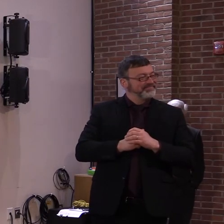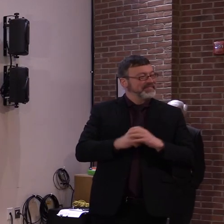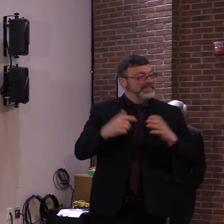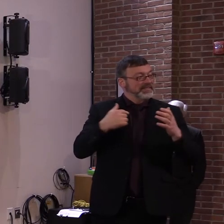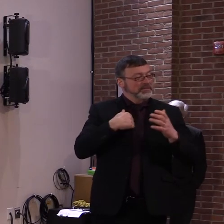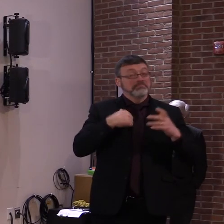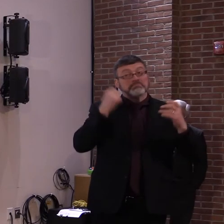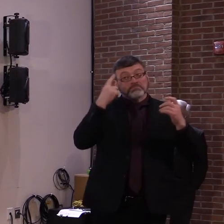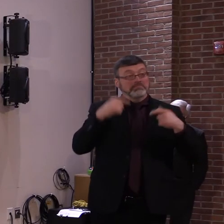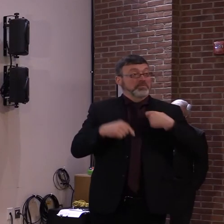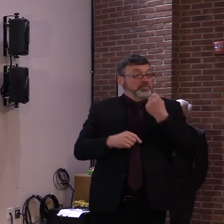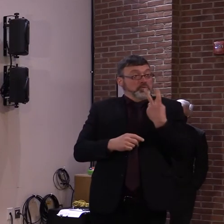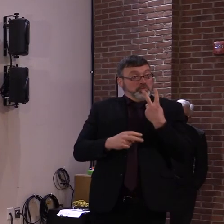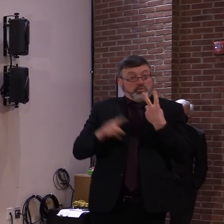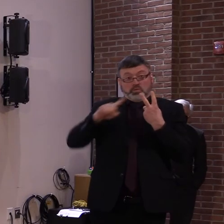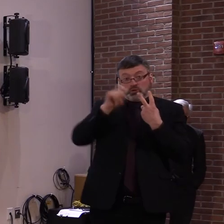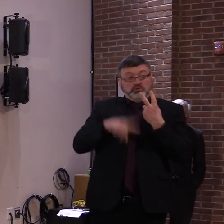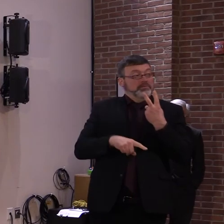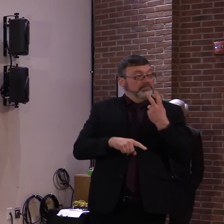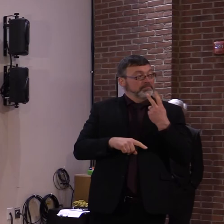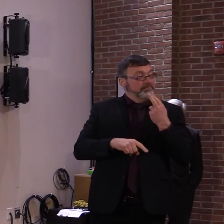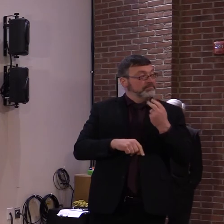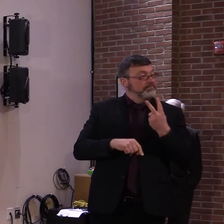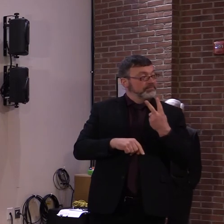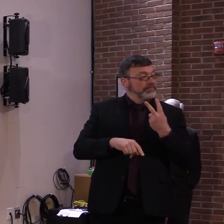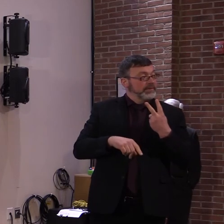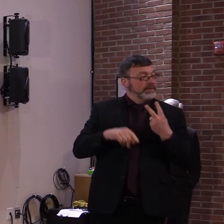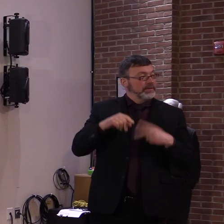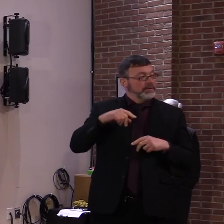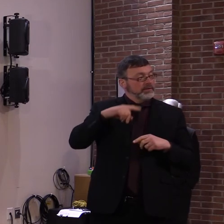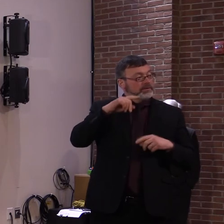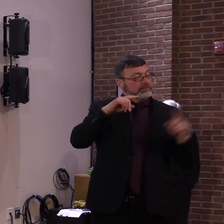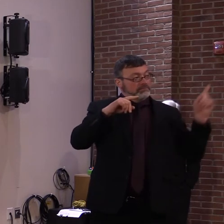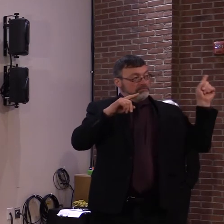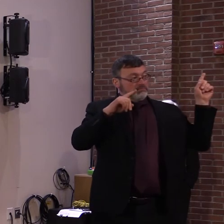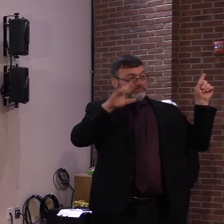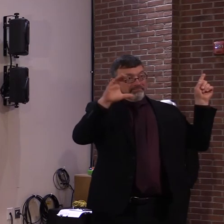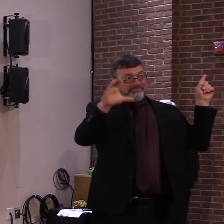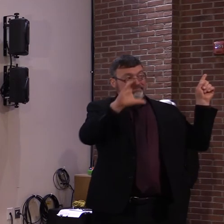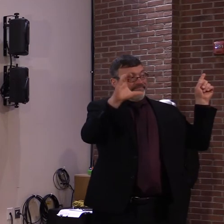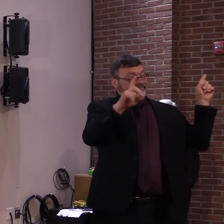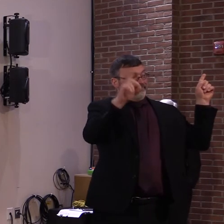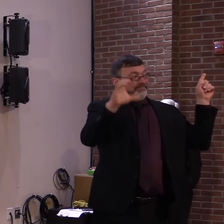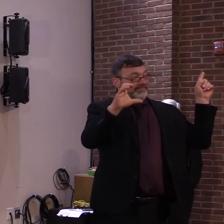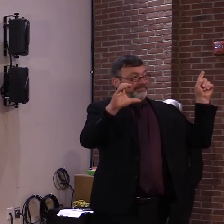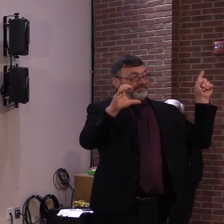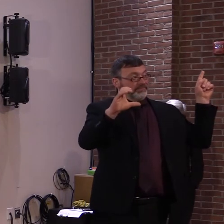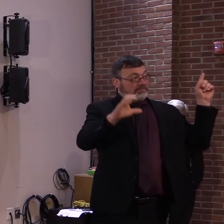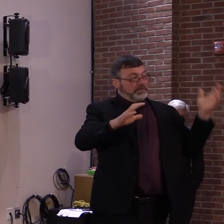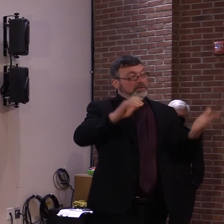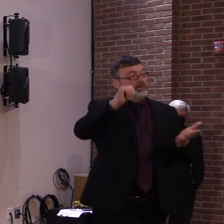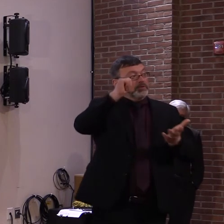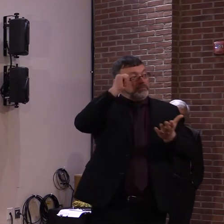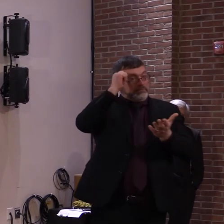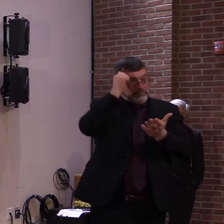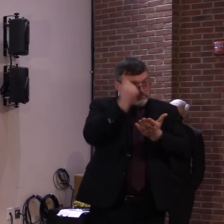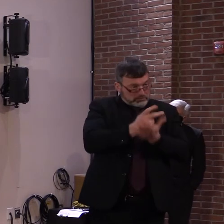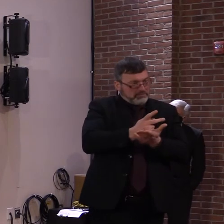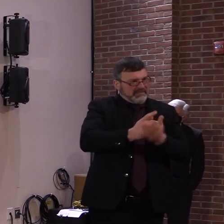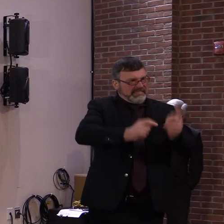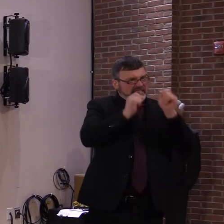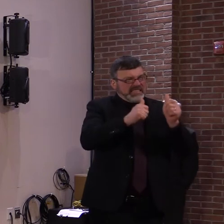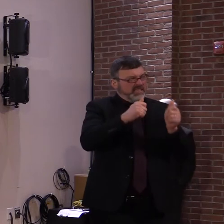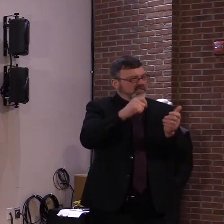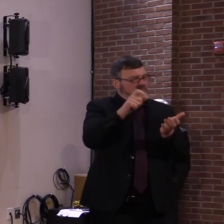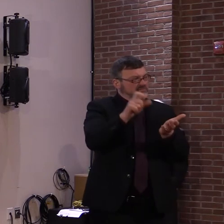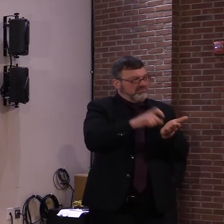governor, the CDC just approved, uh, a rapid antigen test for travel into the U S. Uh, I had a question